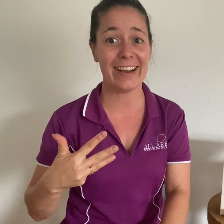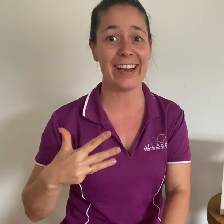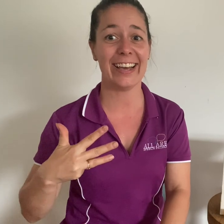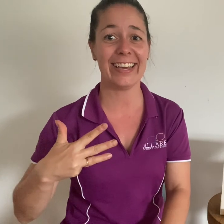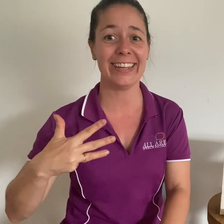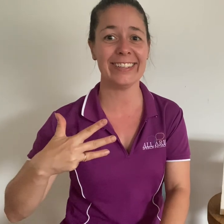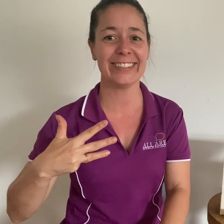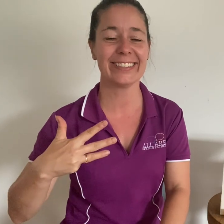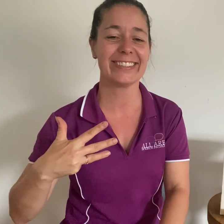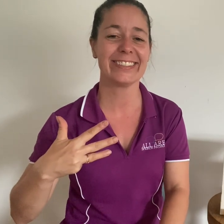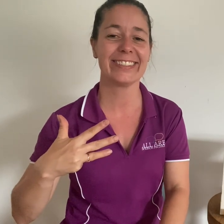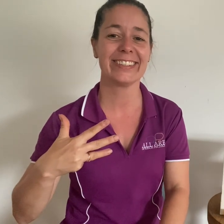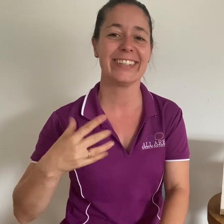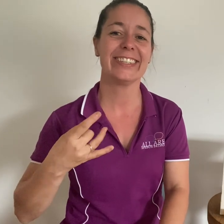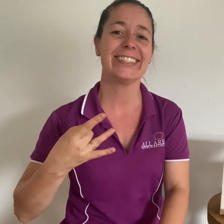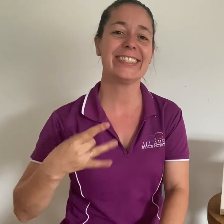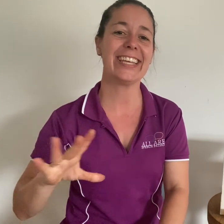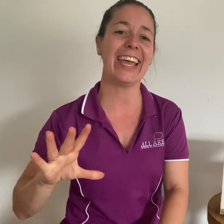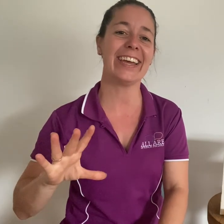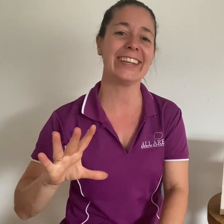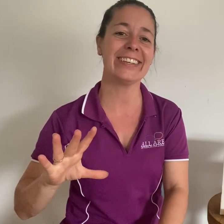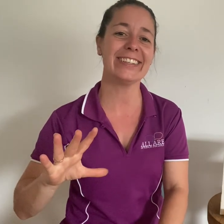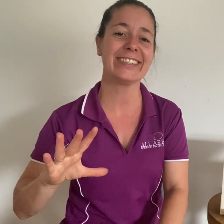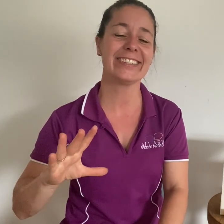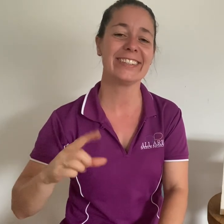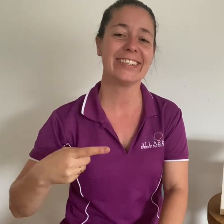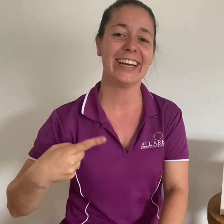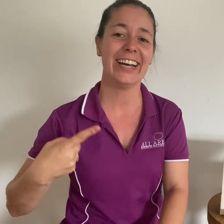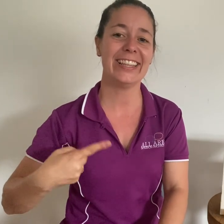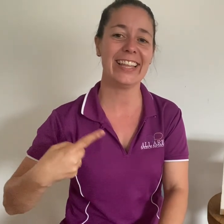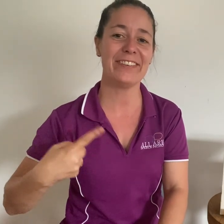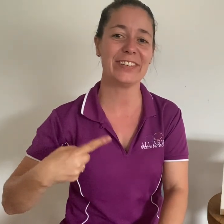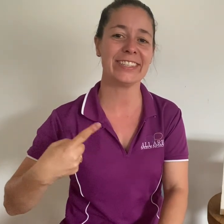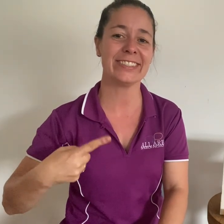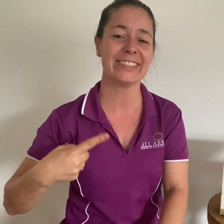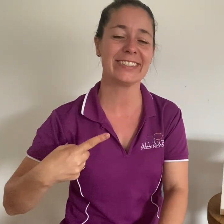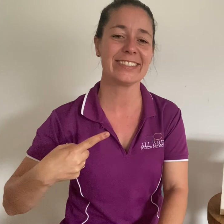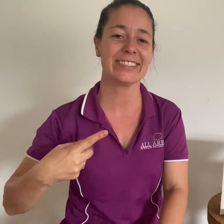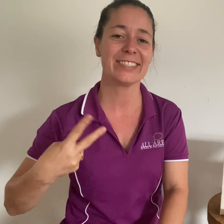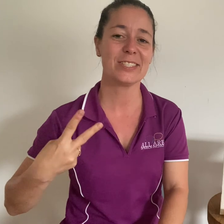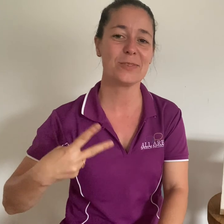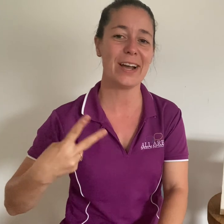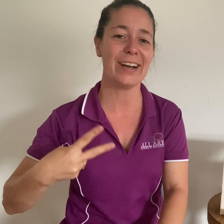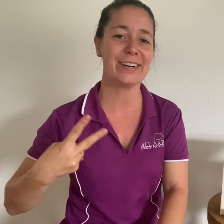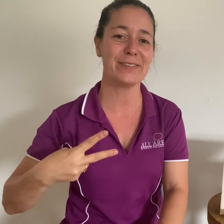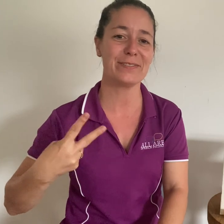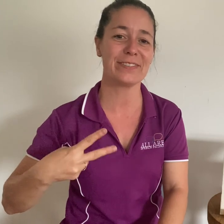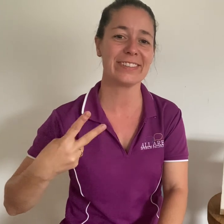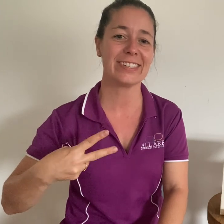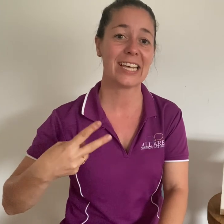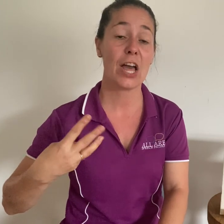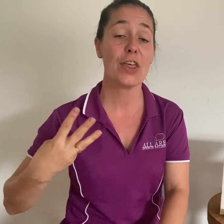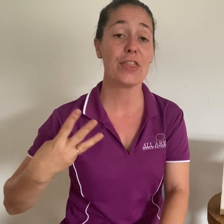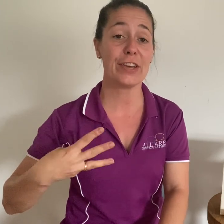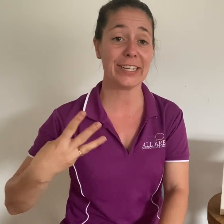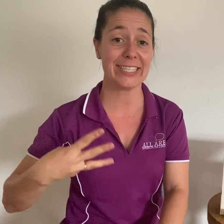10 11 11, 12, 13,